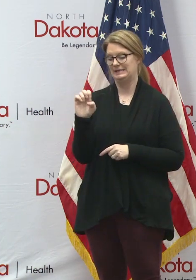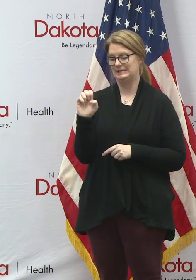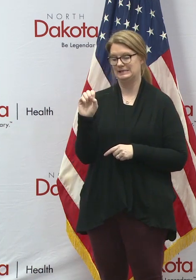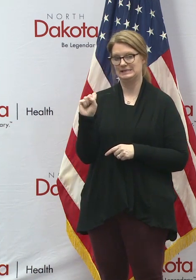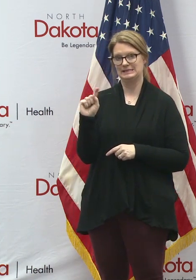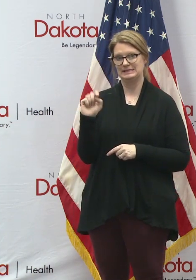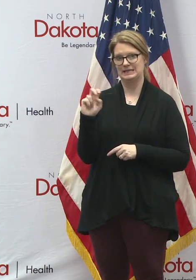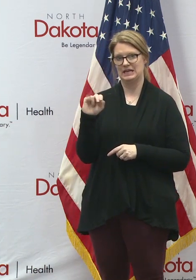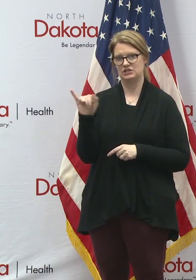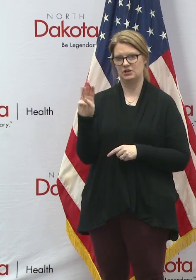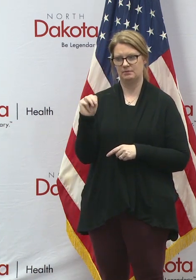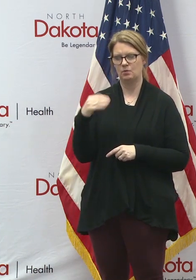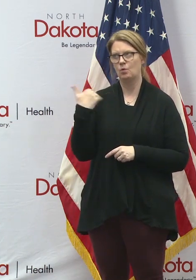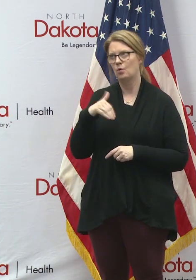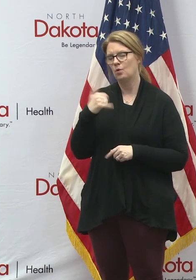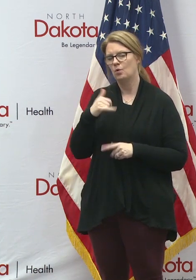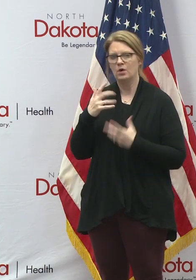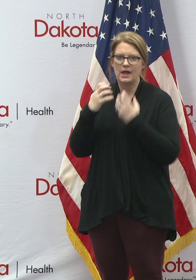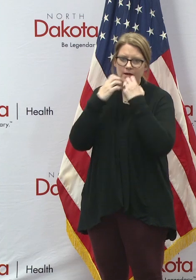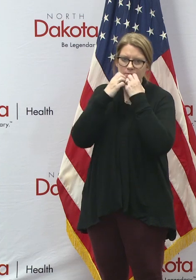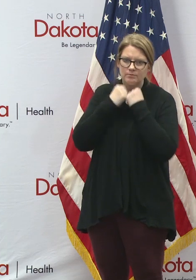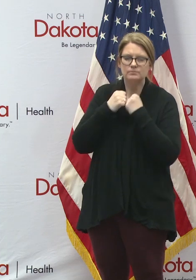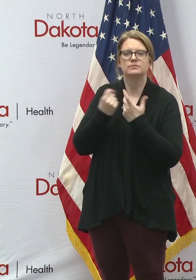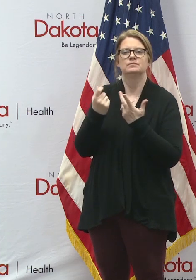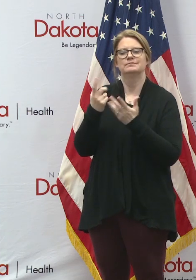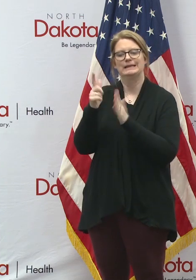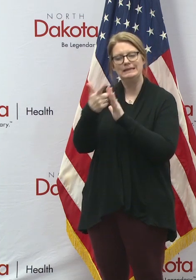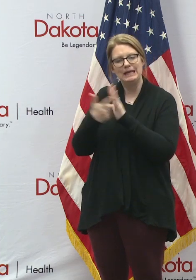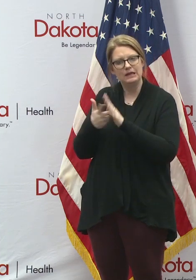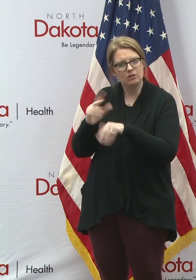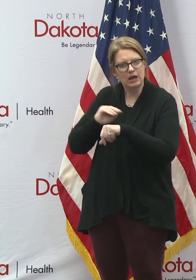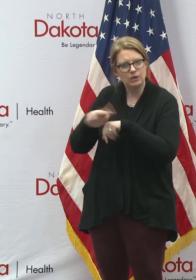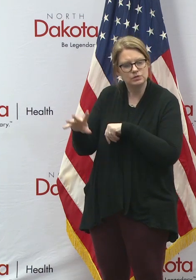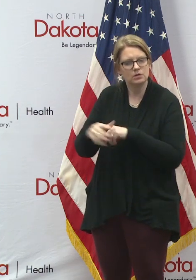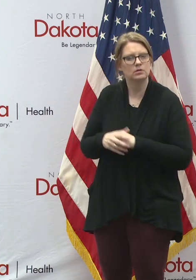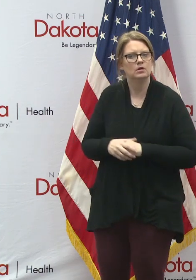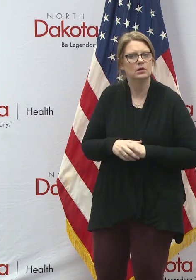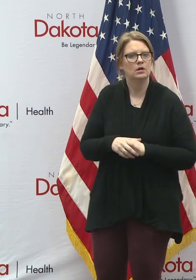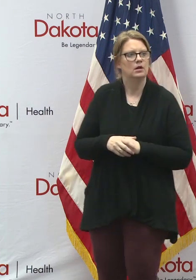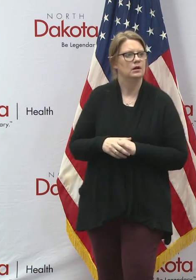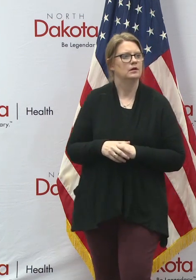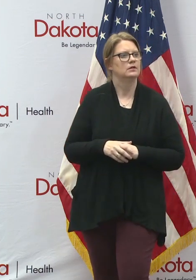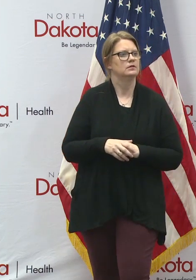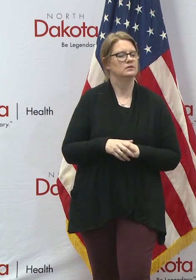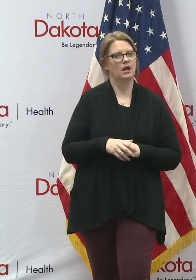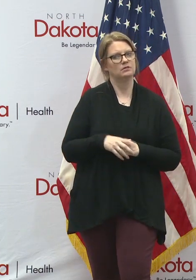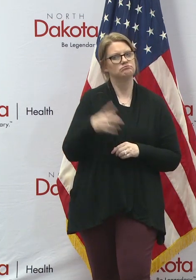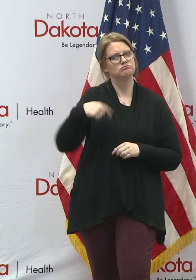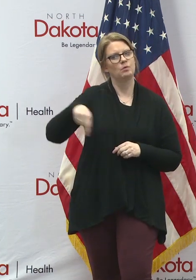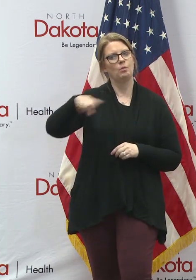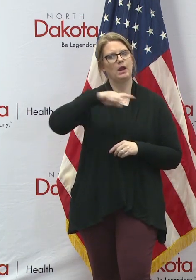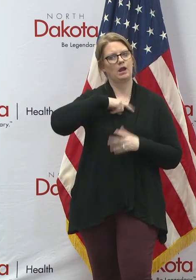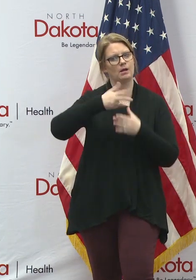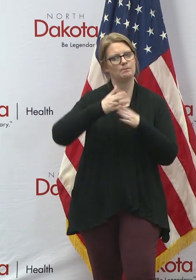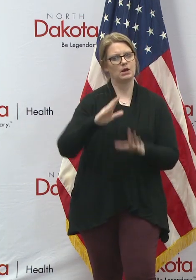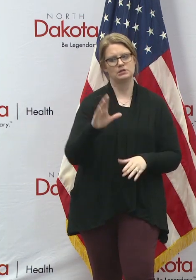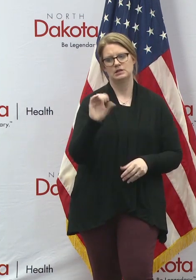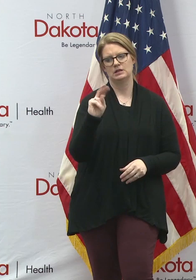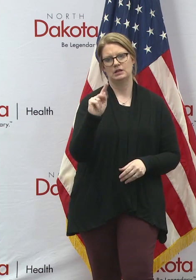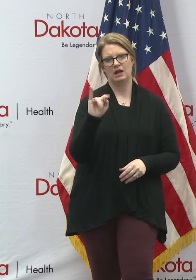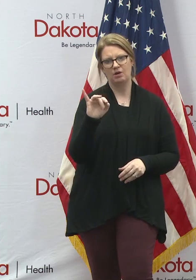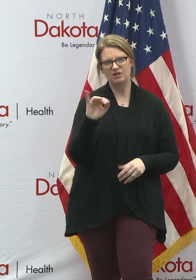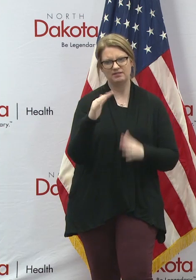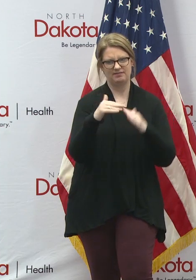legal counsel. And as you also mentioned, was our partners at the county level, the county